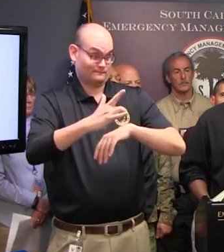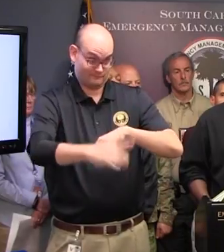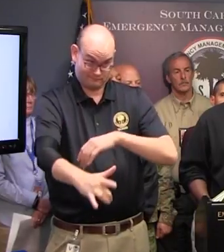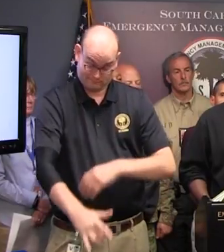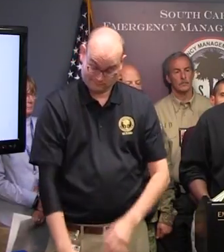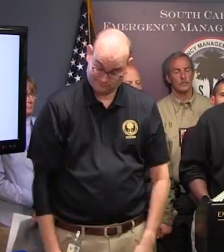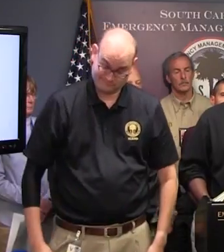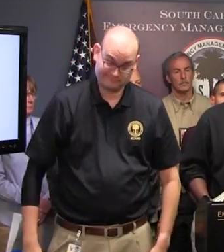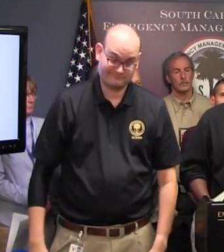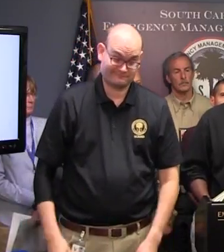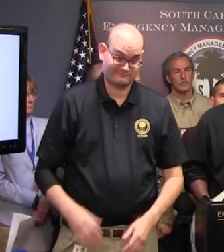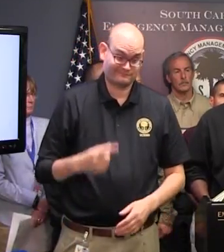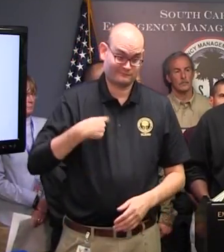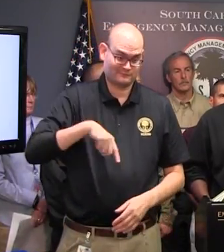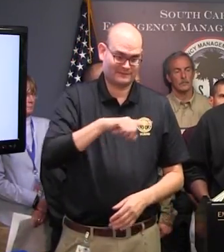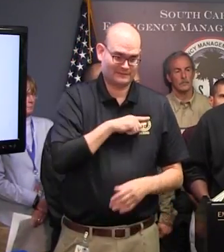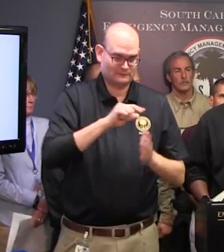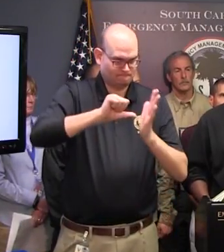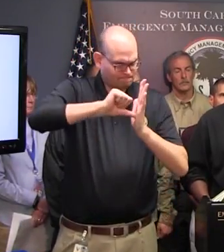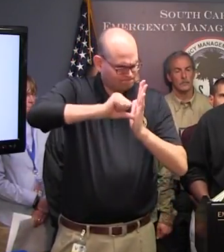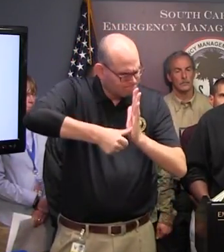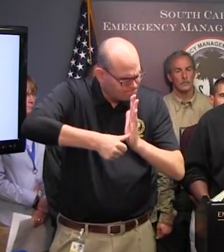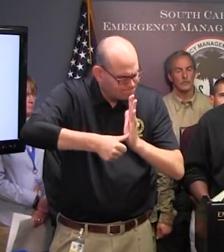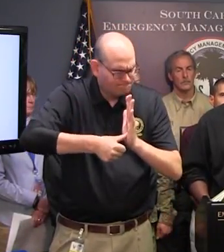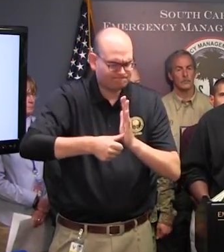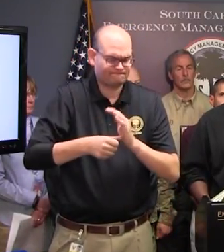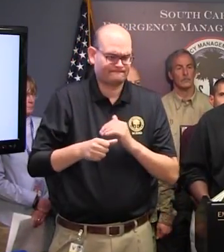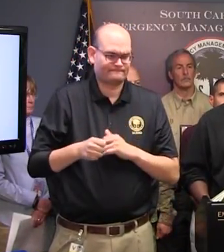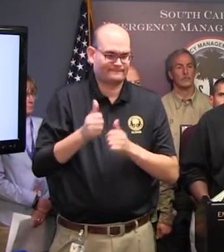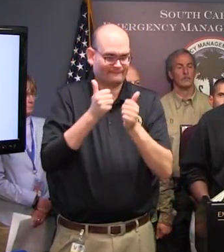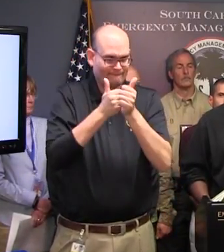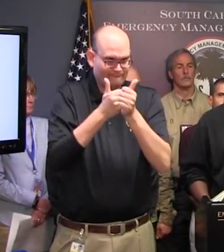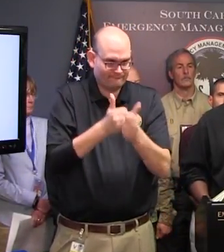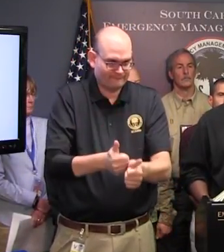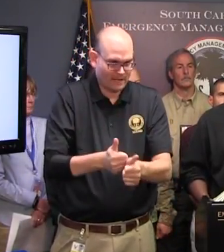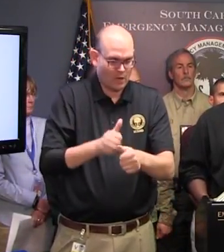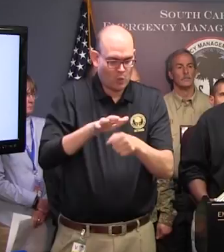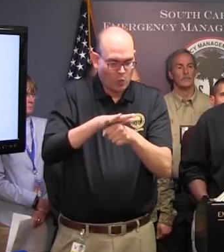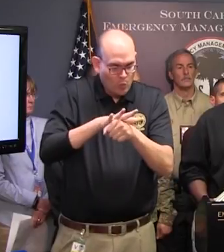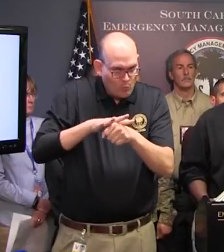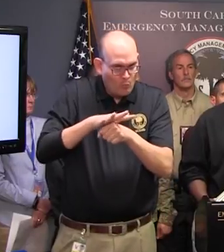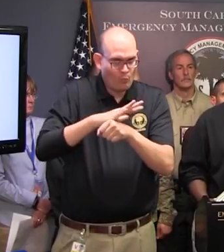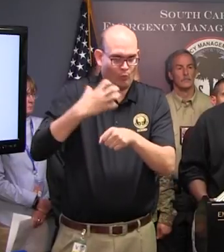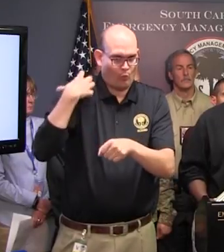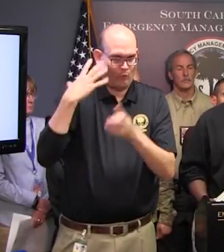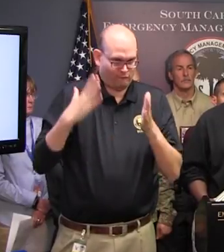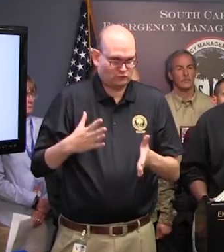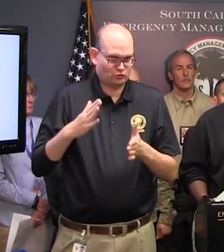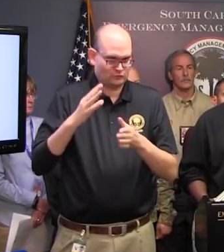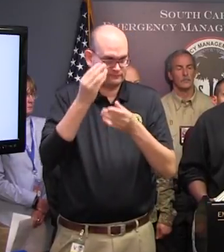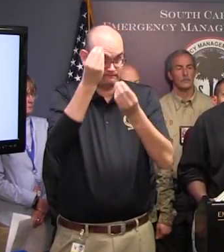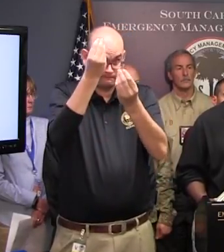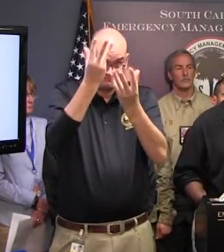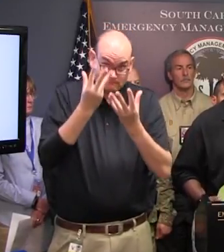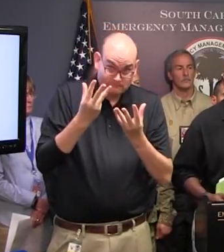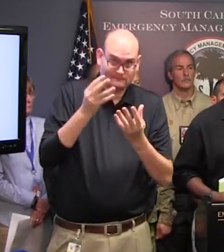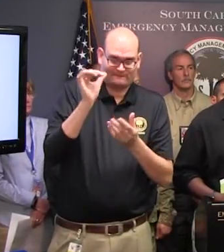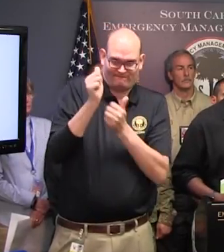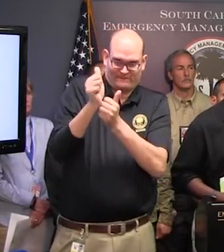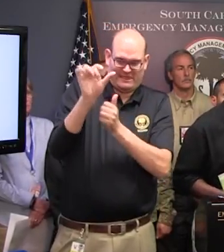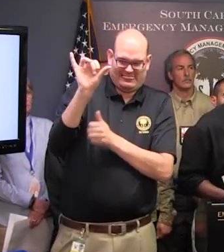we continue to stress, as the governor does, if it follows your local and your state guidance for this, and we're here to support.